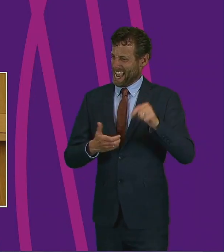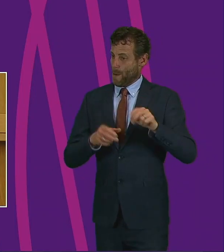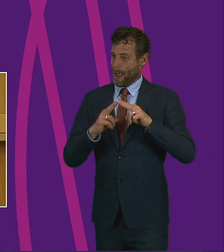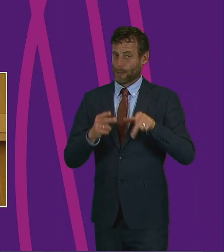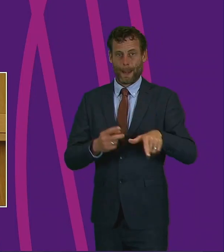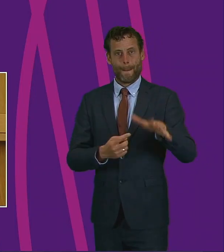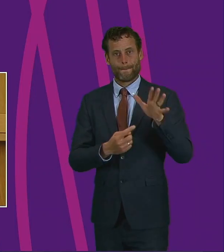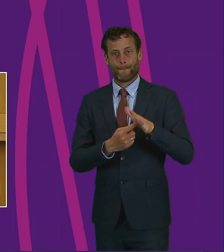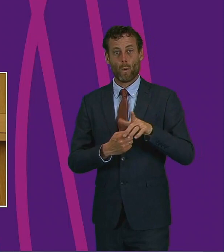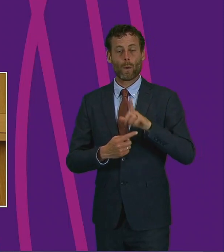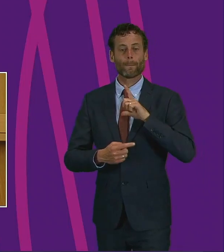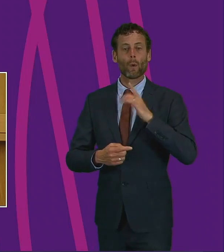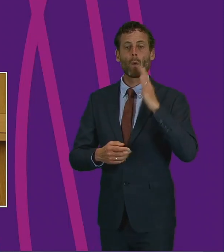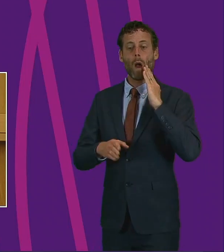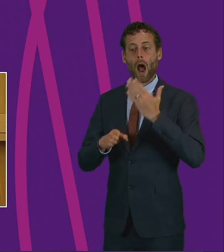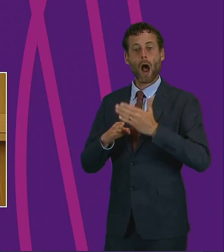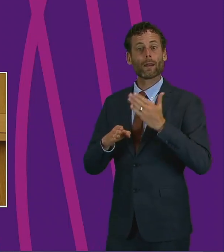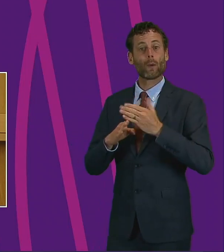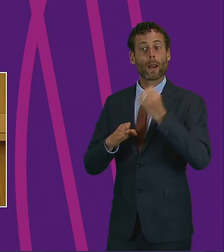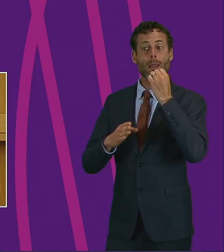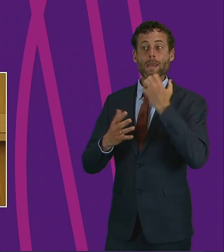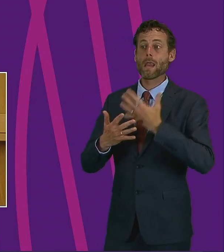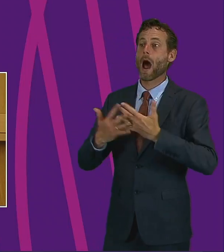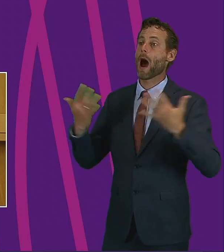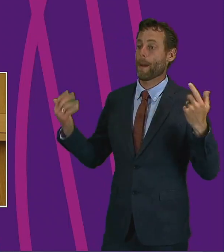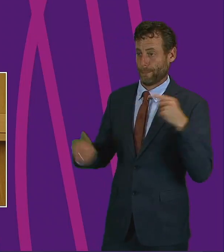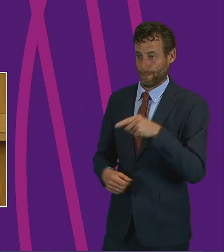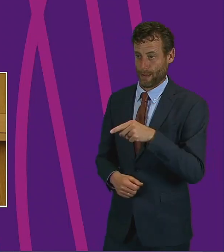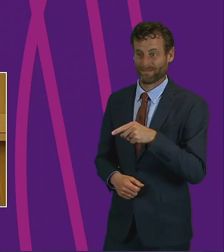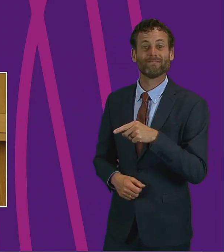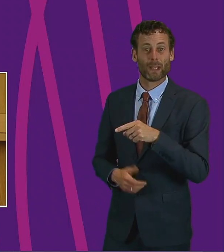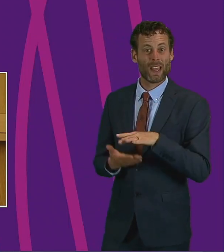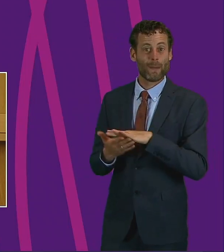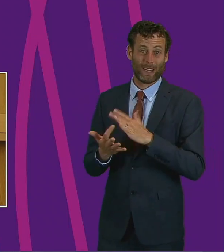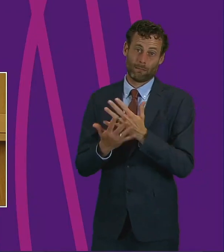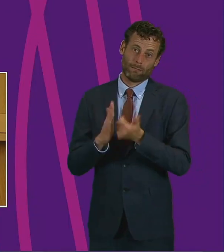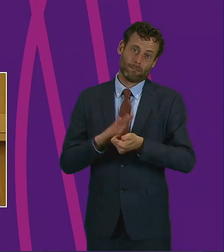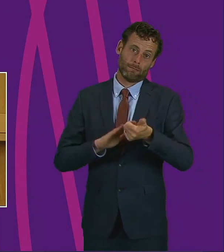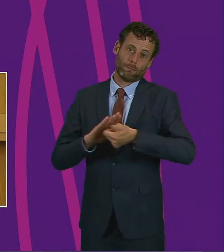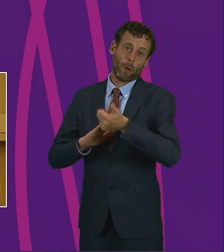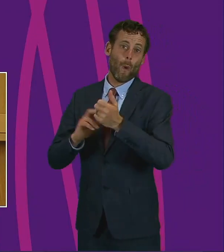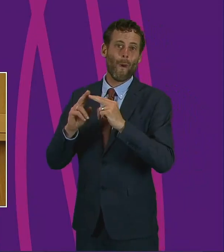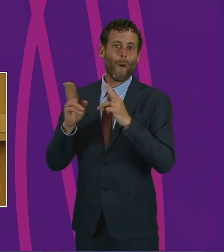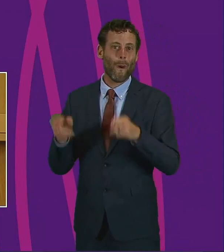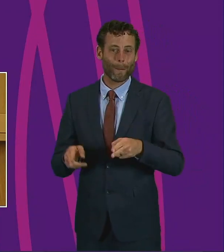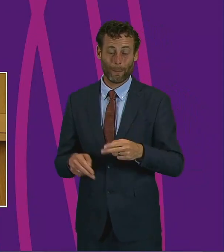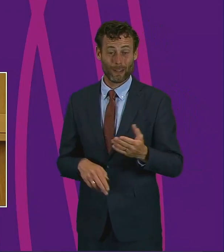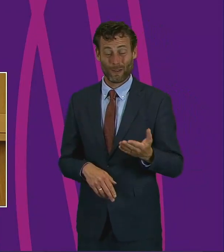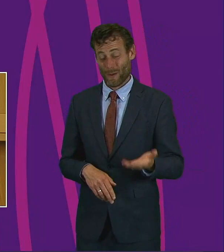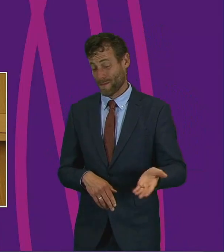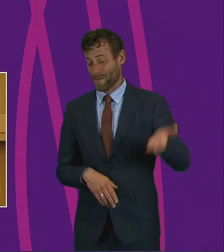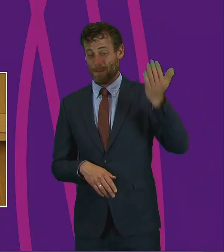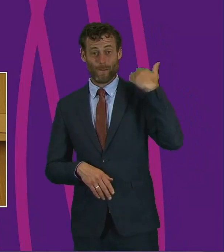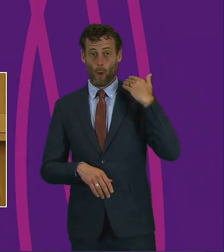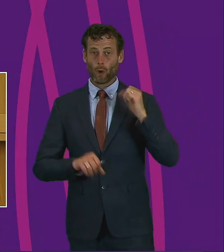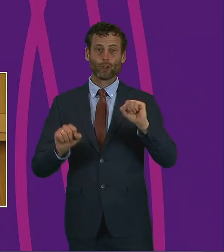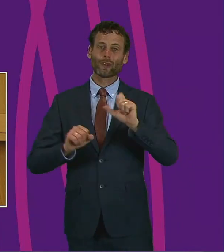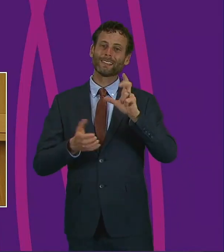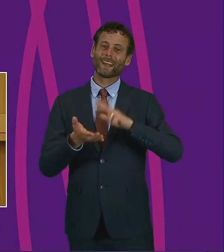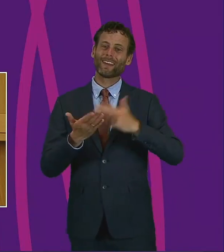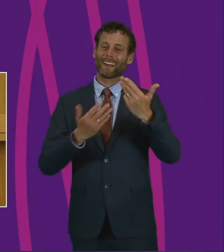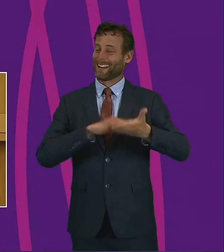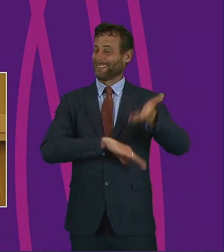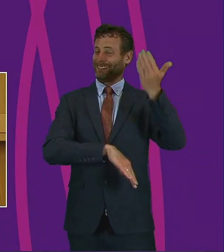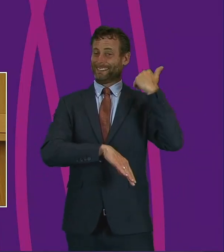unemployment rises, homelessness is sure to follow. And before the COVID-19 outbreak, Scotland, and I need not remind the Chamber of this fact,